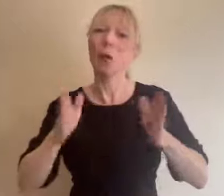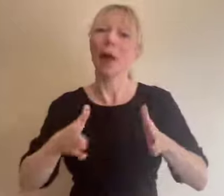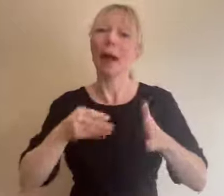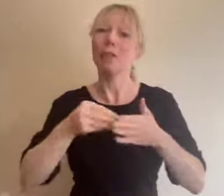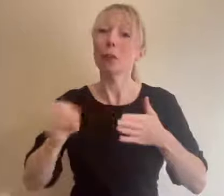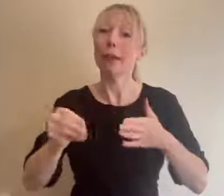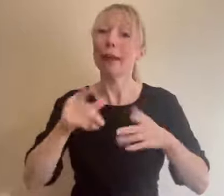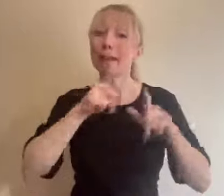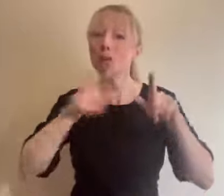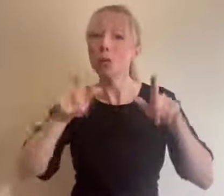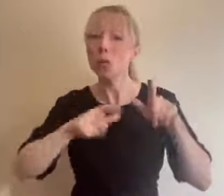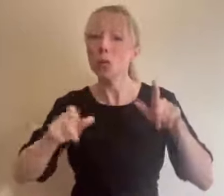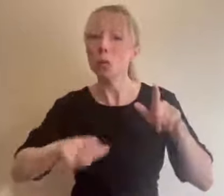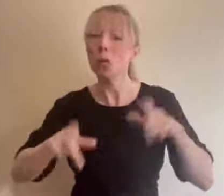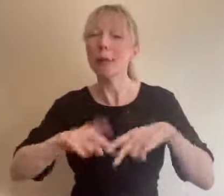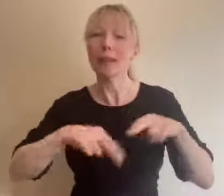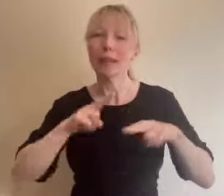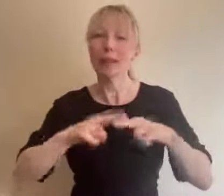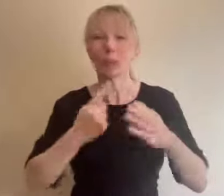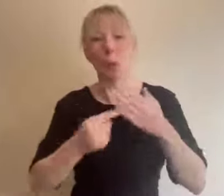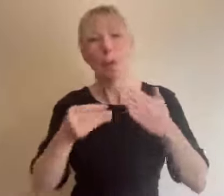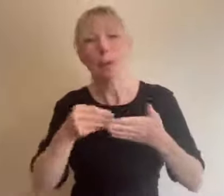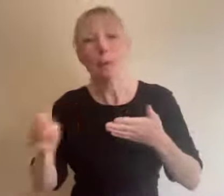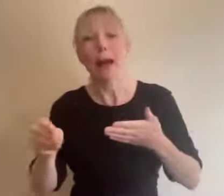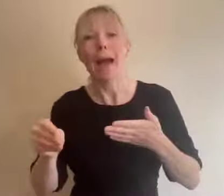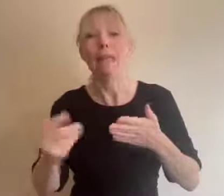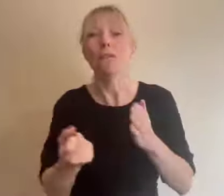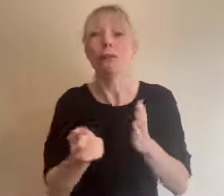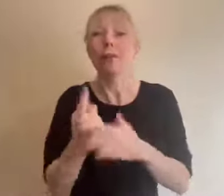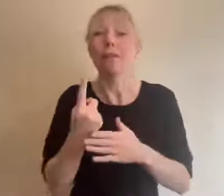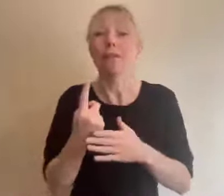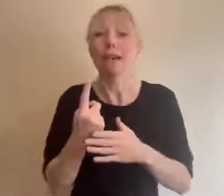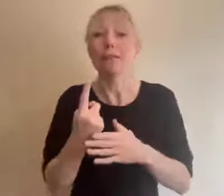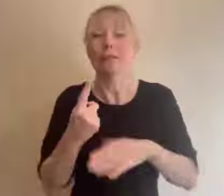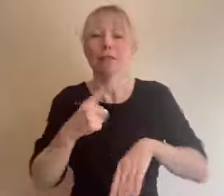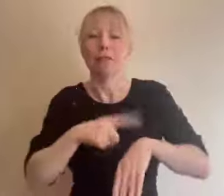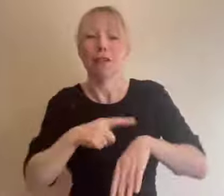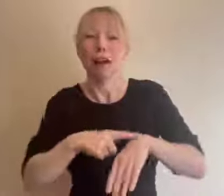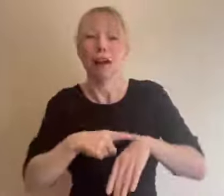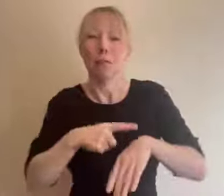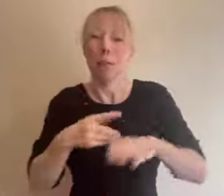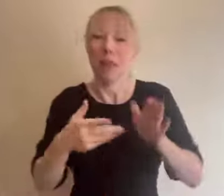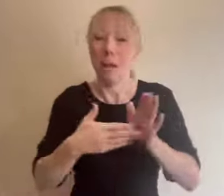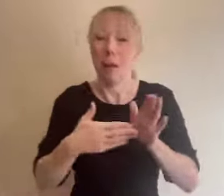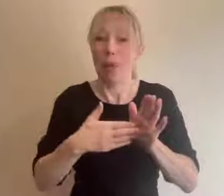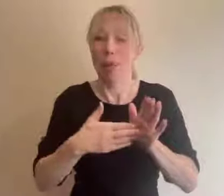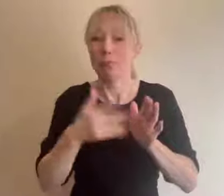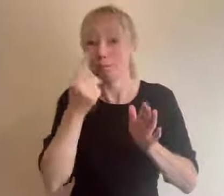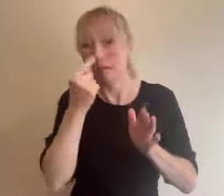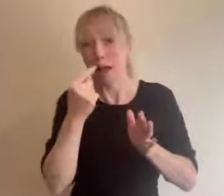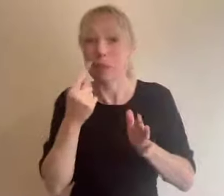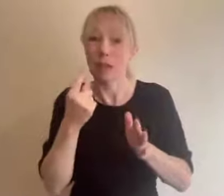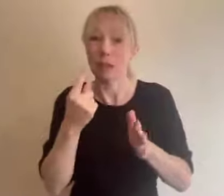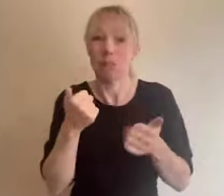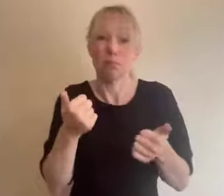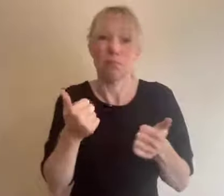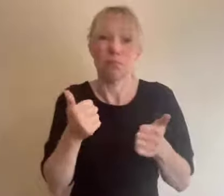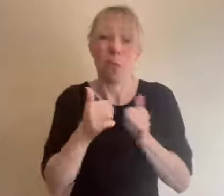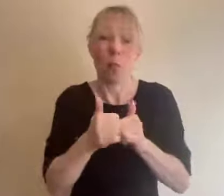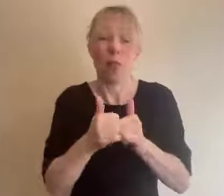on it can be more cost effective if you don't want to use zoom google meet is also a good option it is free easy to